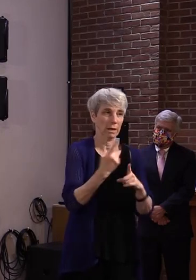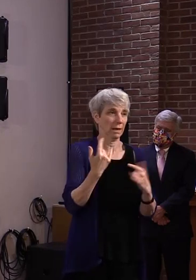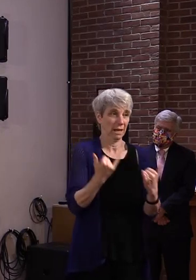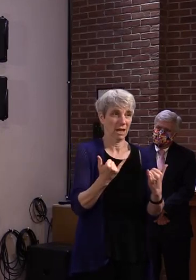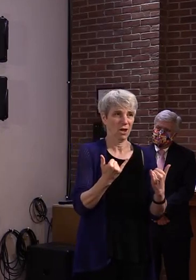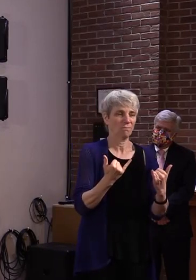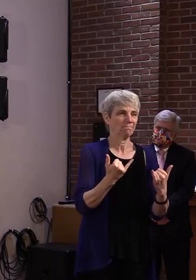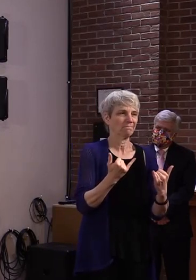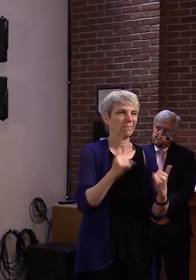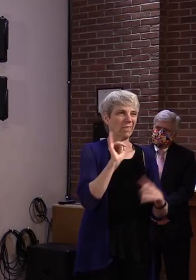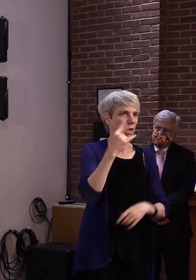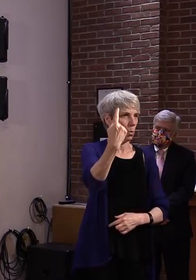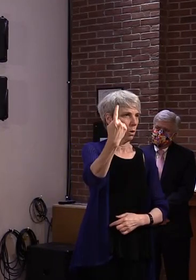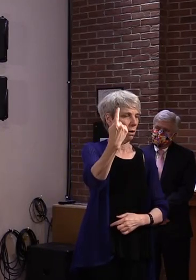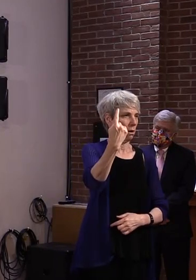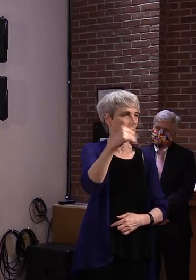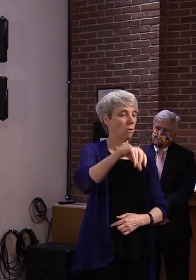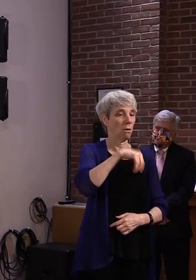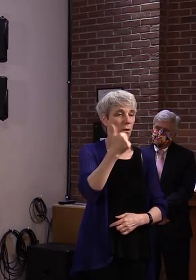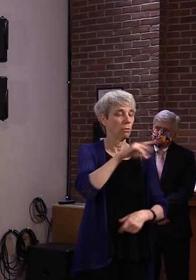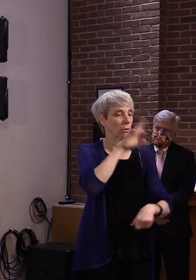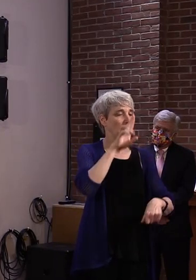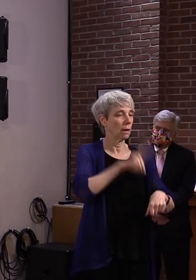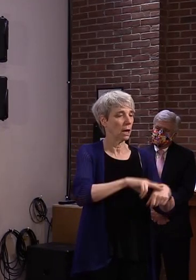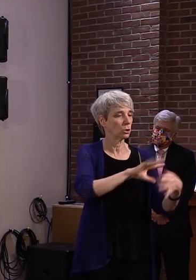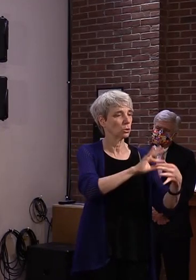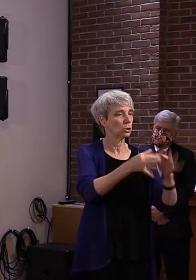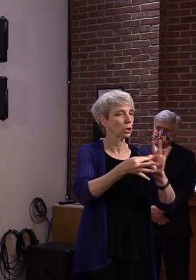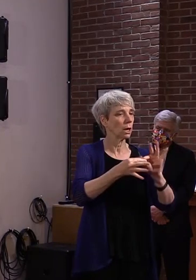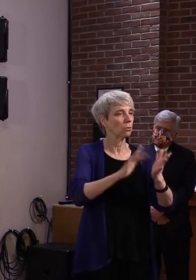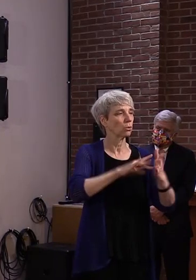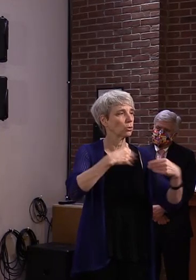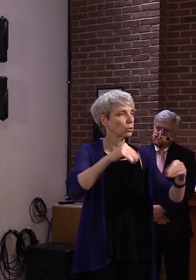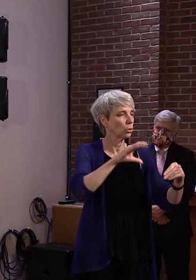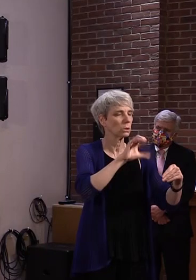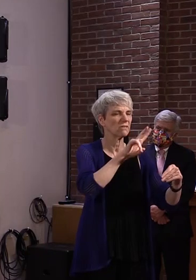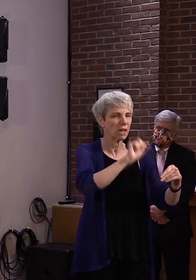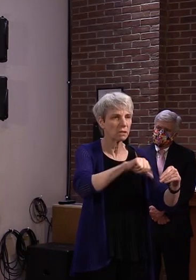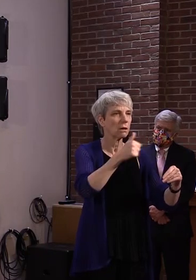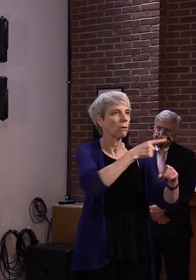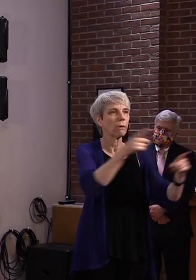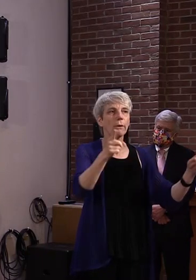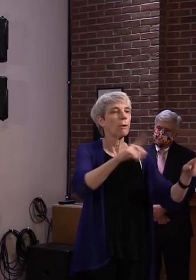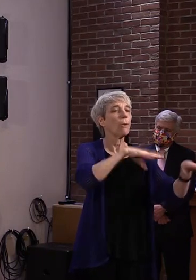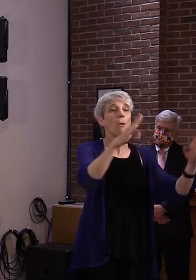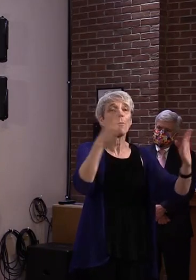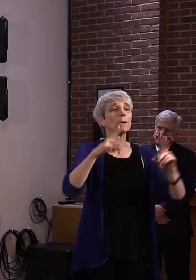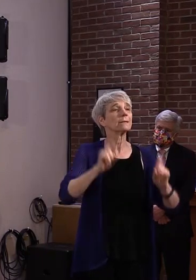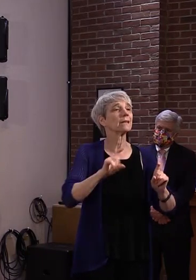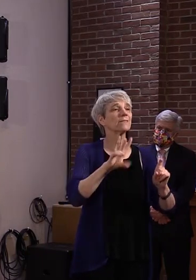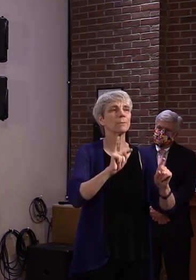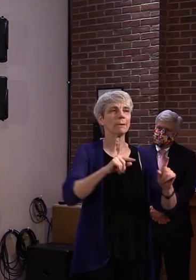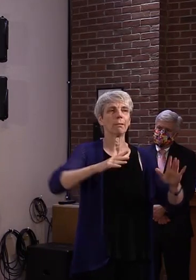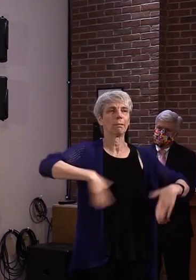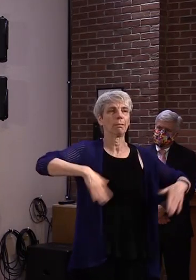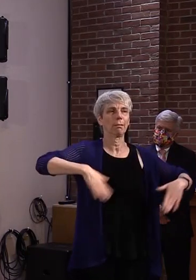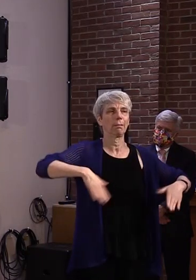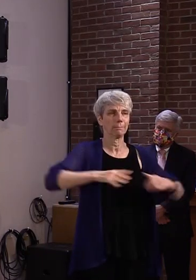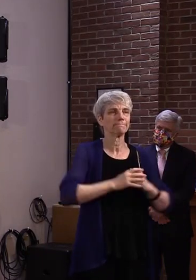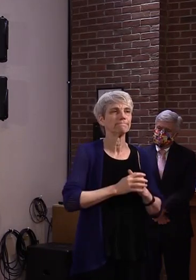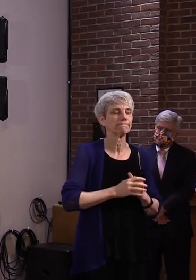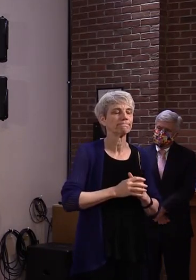currently from the national chains that are offering that. With regard to the Northeast Kingdom,